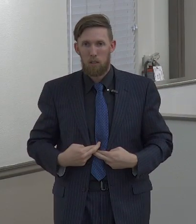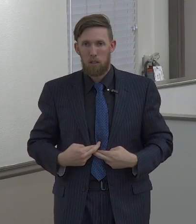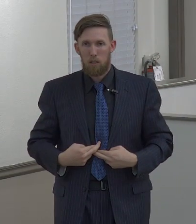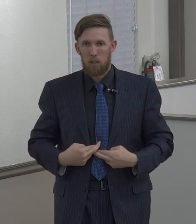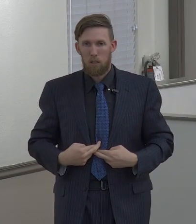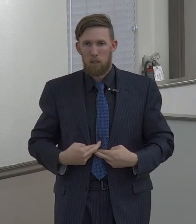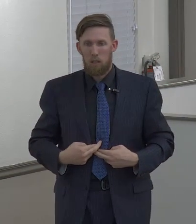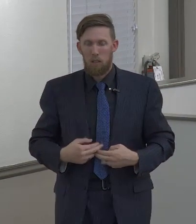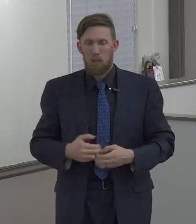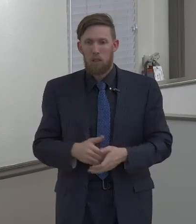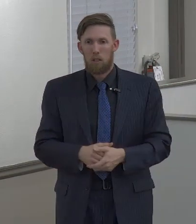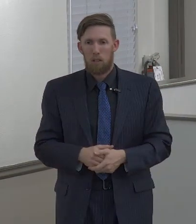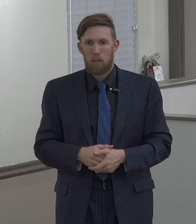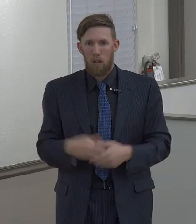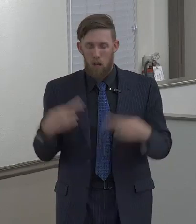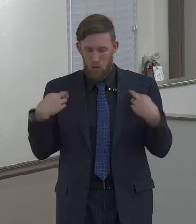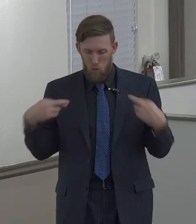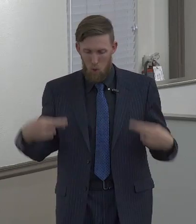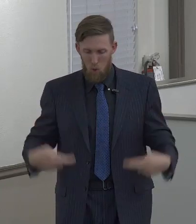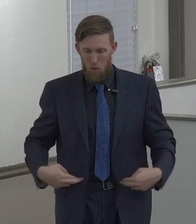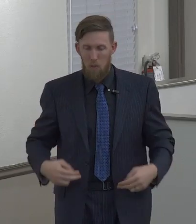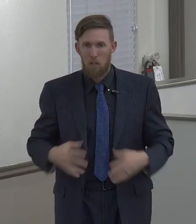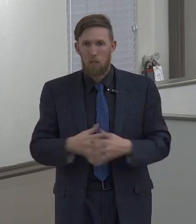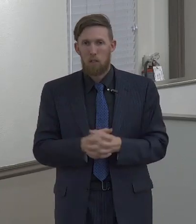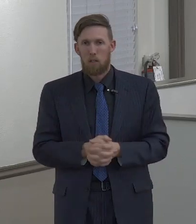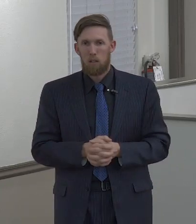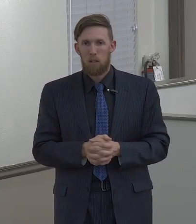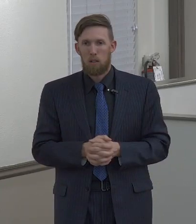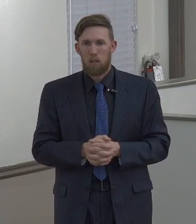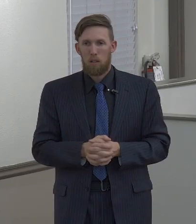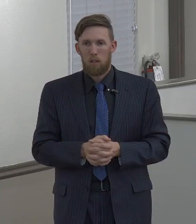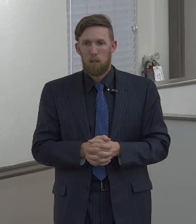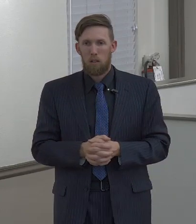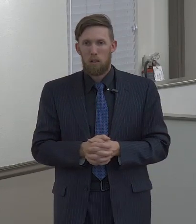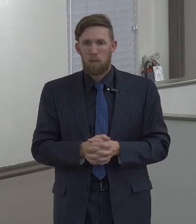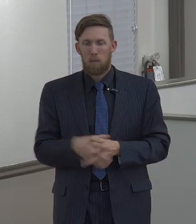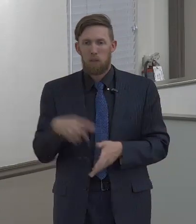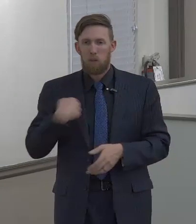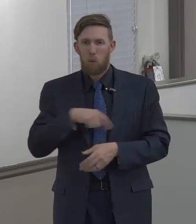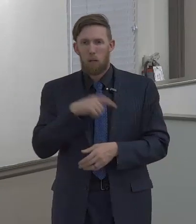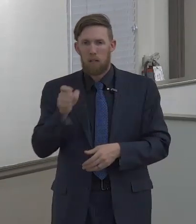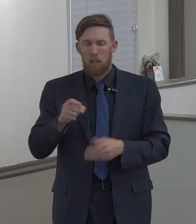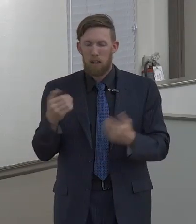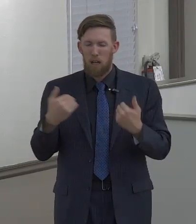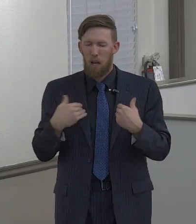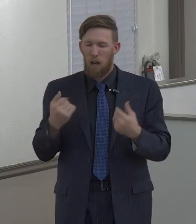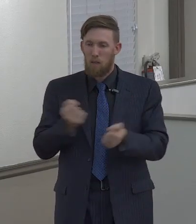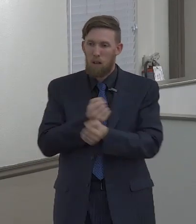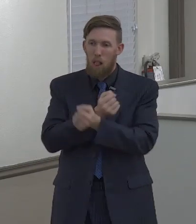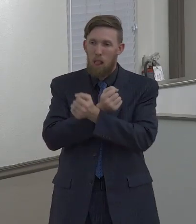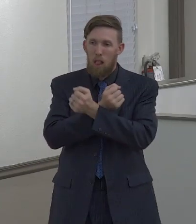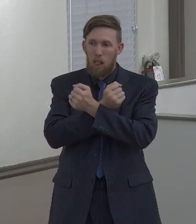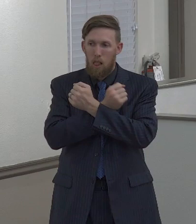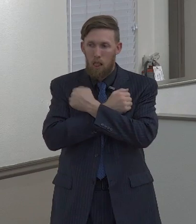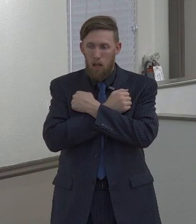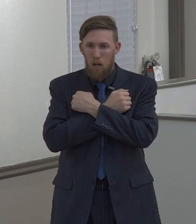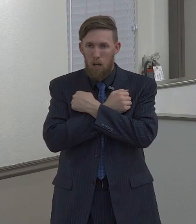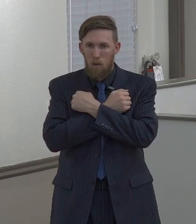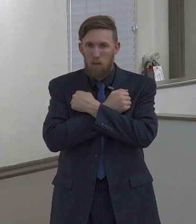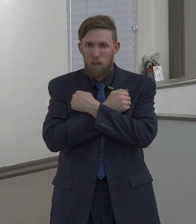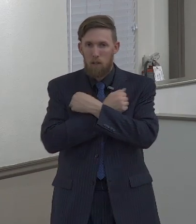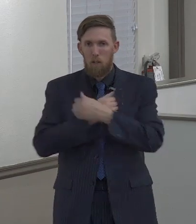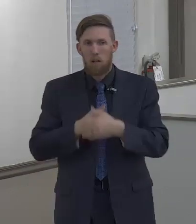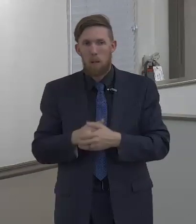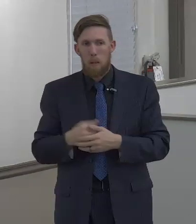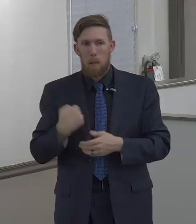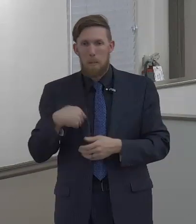our kindness. And without love, there will be no forgiveness. And so while we need to put all